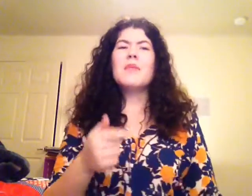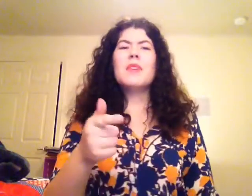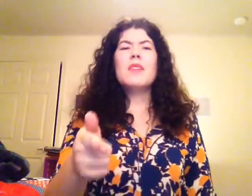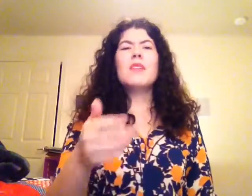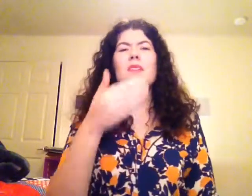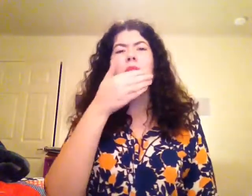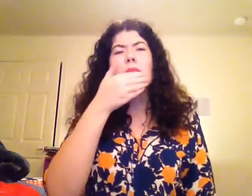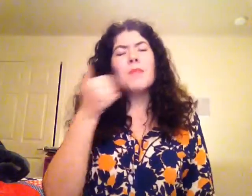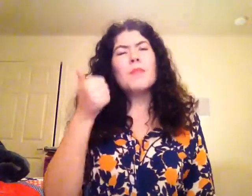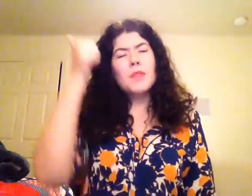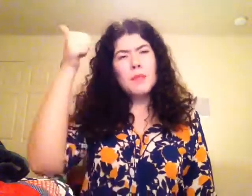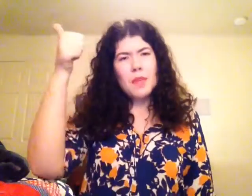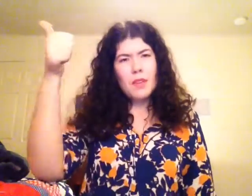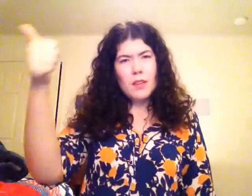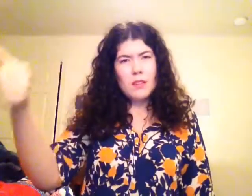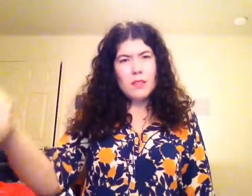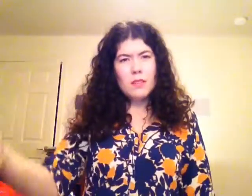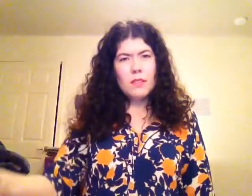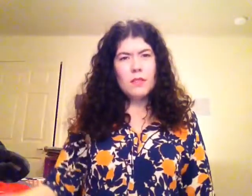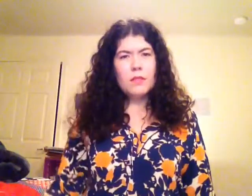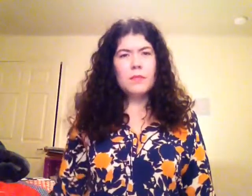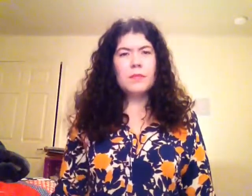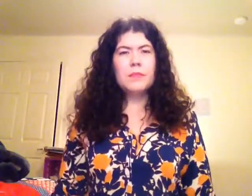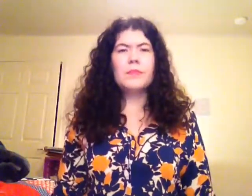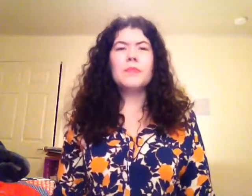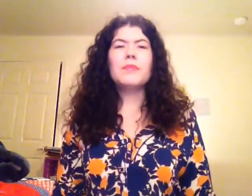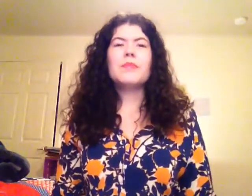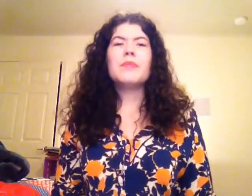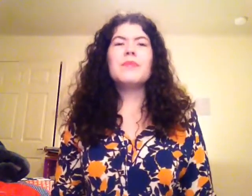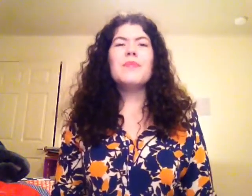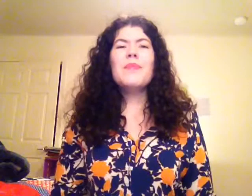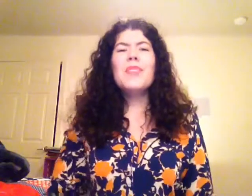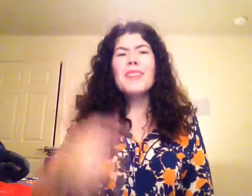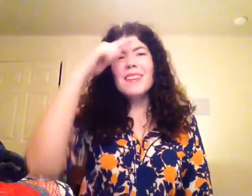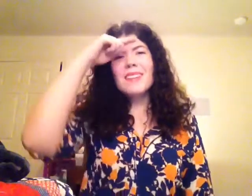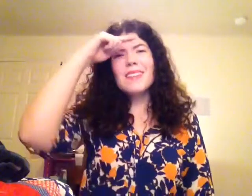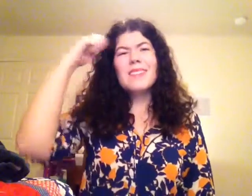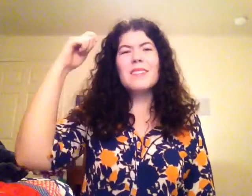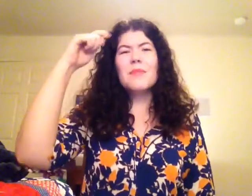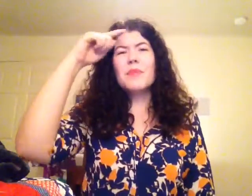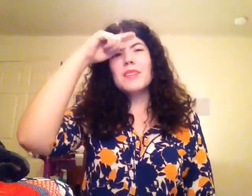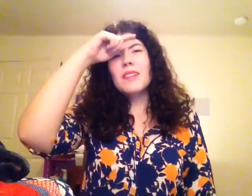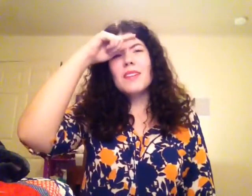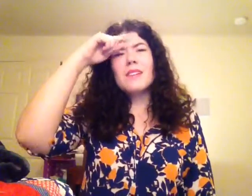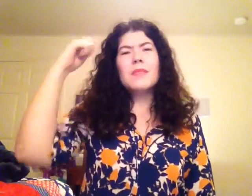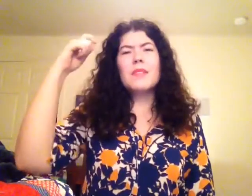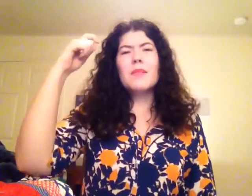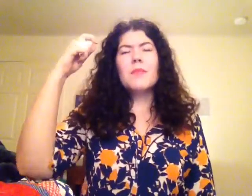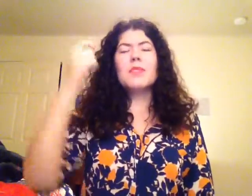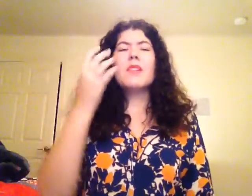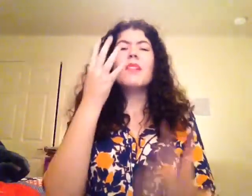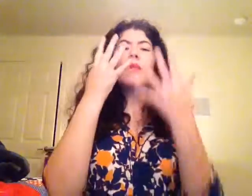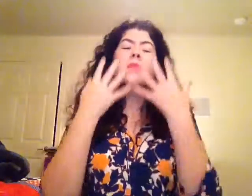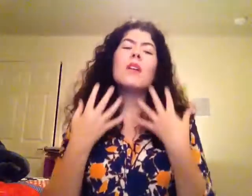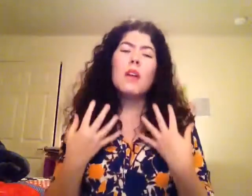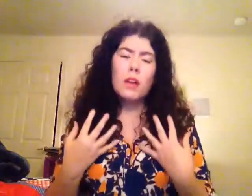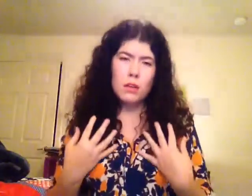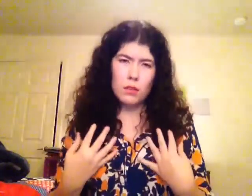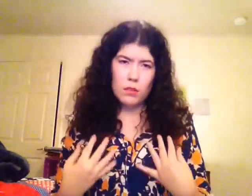got that summertime, summertime sadness